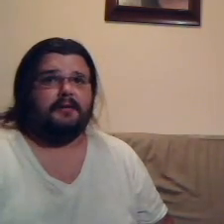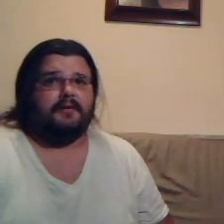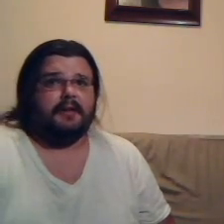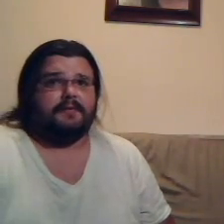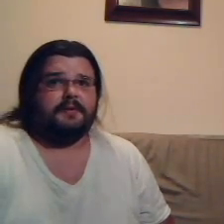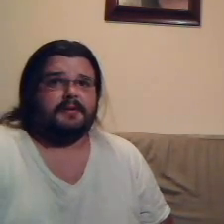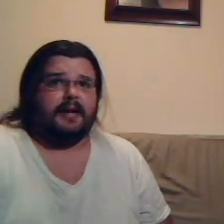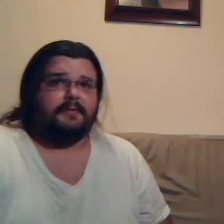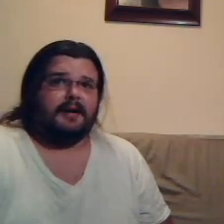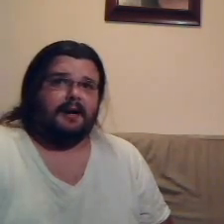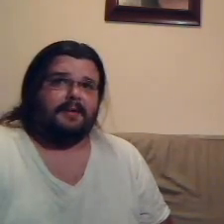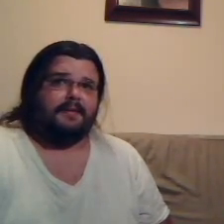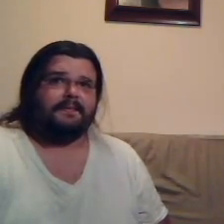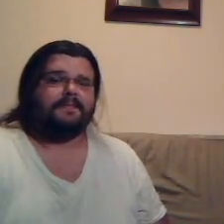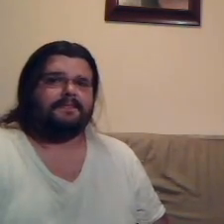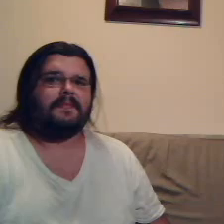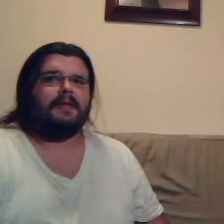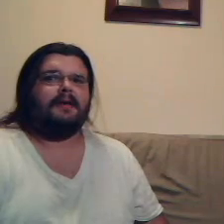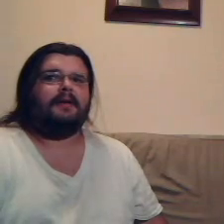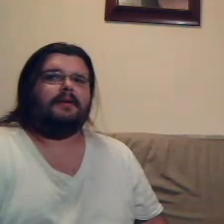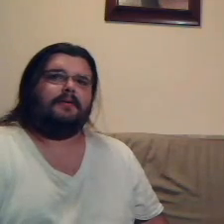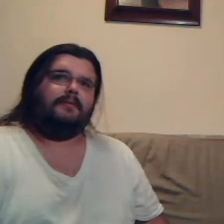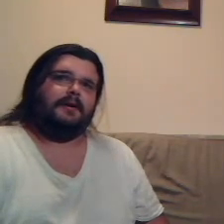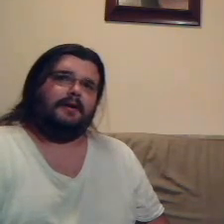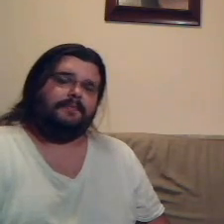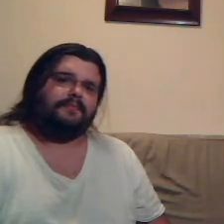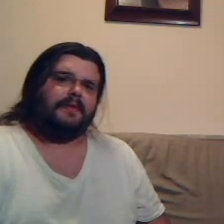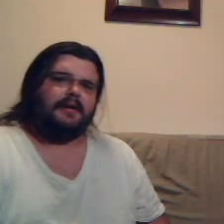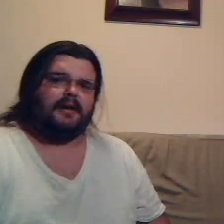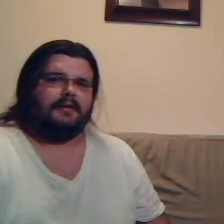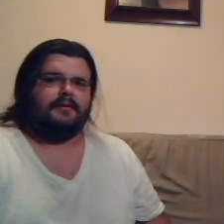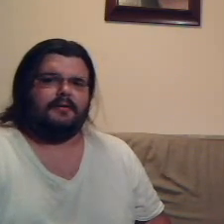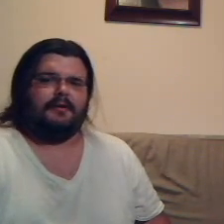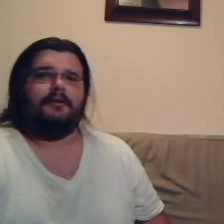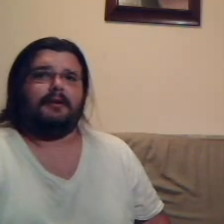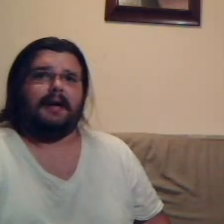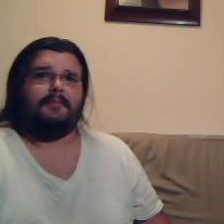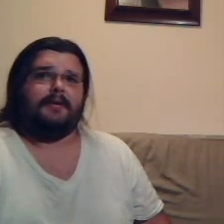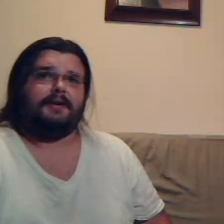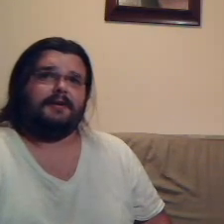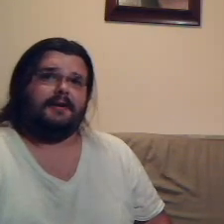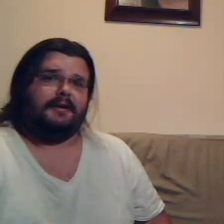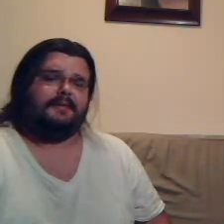even left you a tight comment. Well, kind of doing a little elaboration on it.